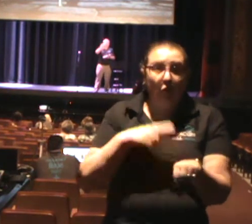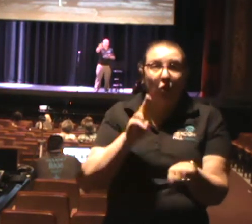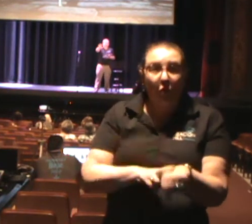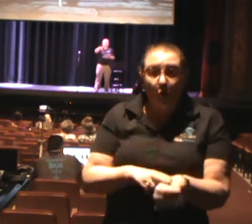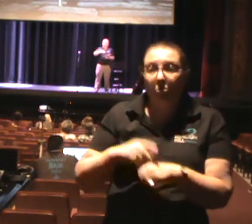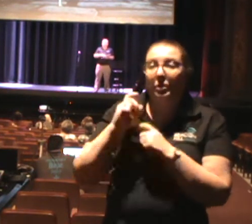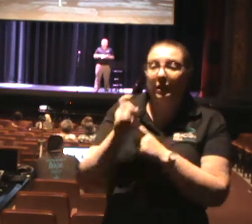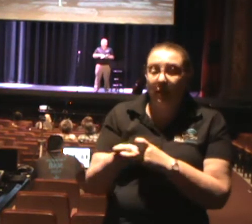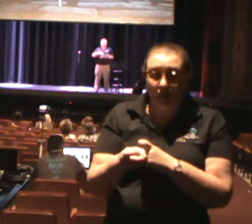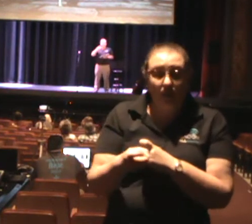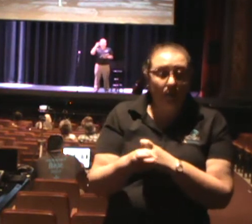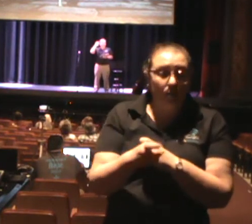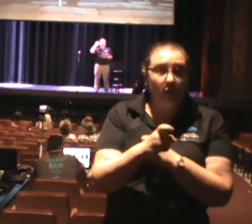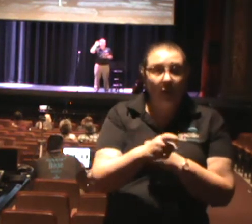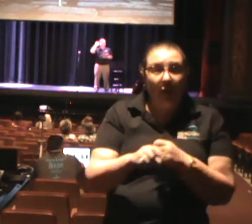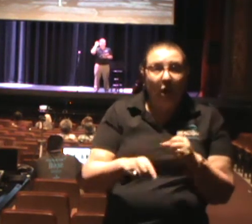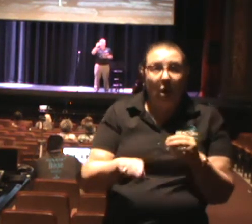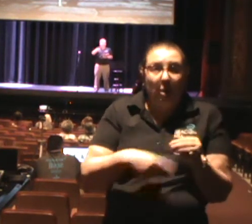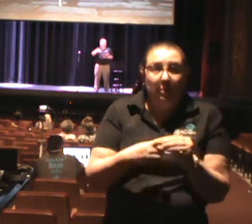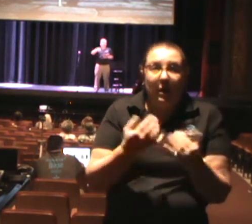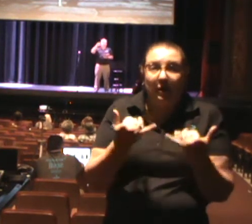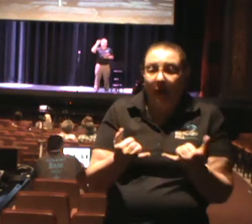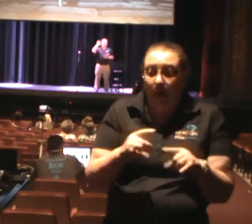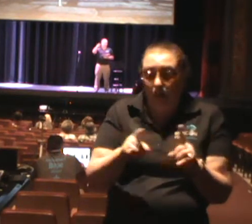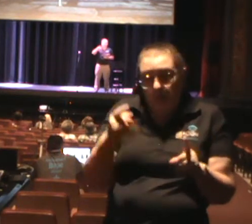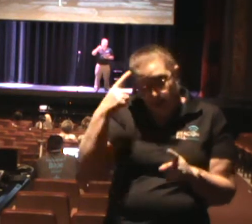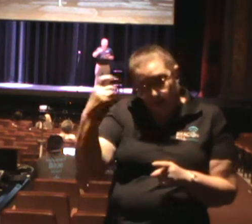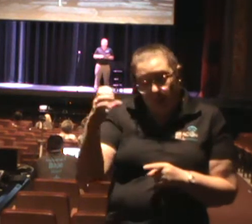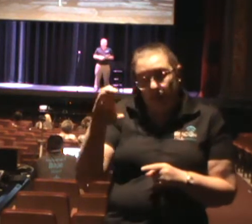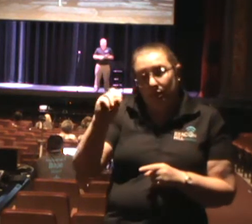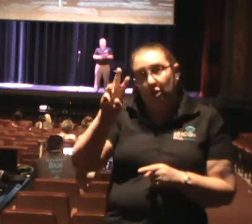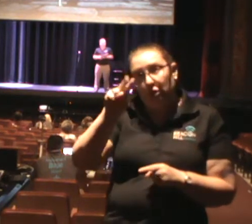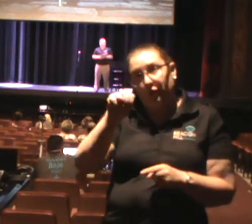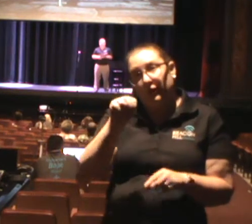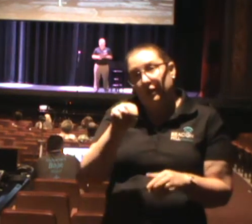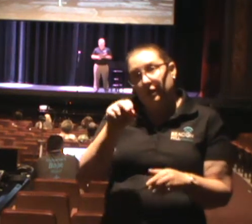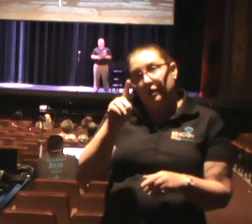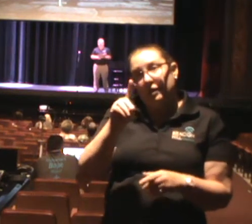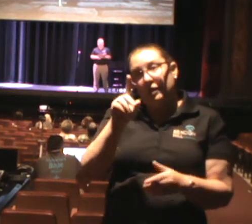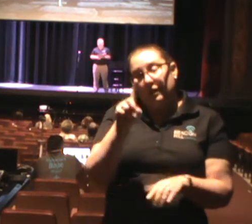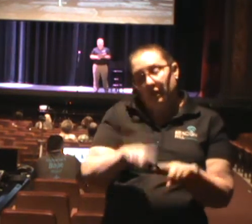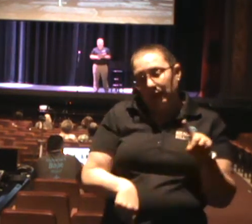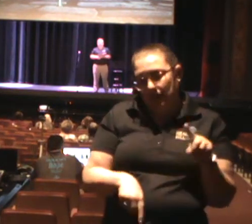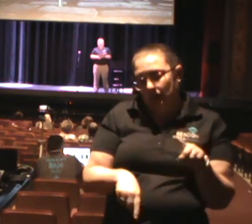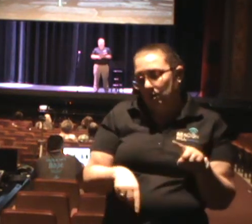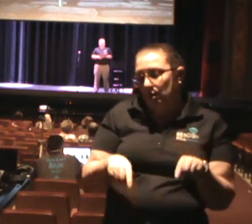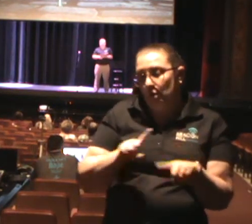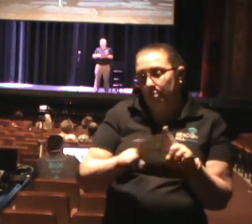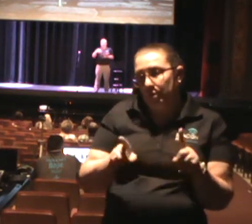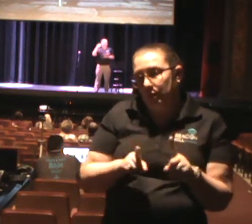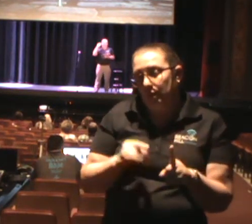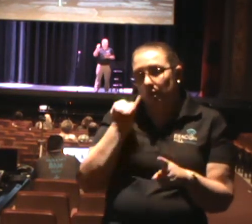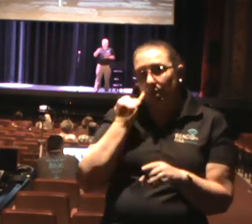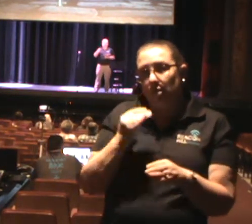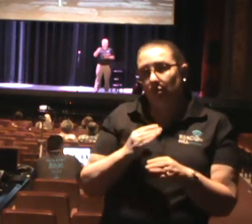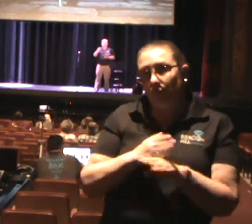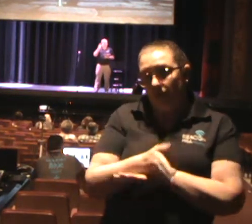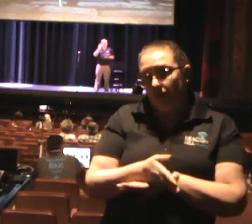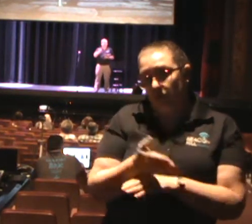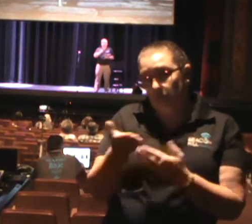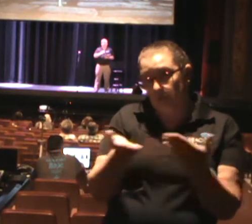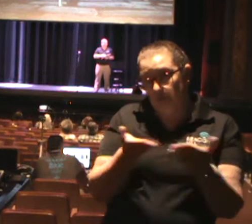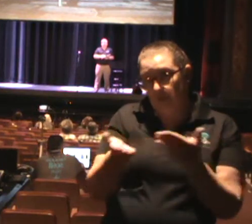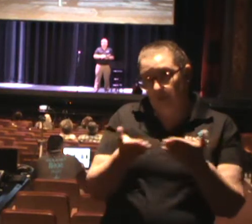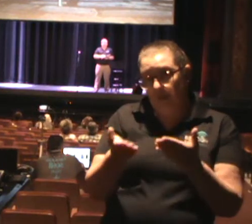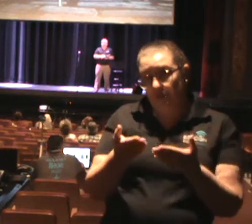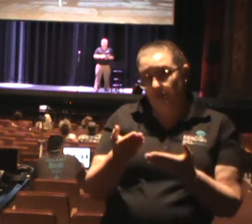to get one. If you want one, please see Ryan Jenkins or Nigel. They'll get you one before you leave here today. And we want to make sure that you